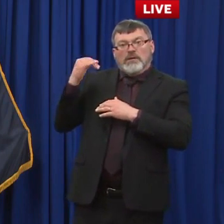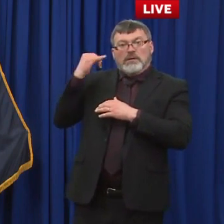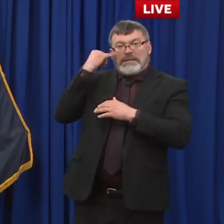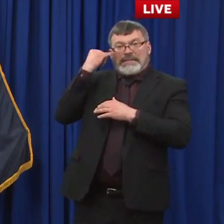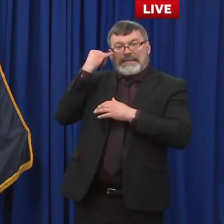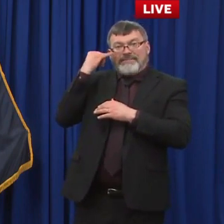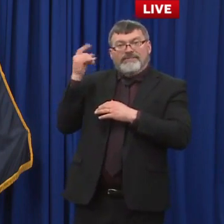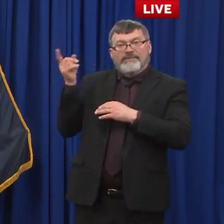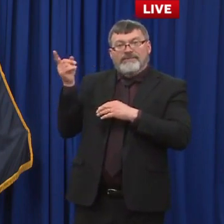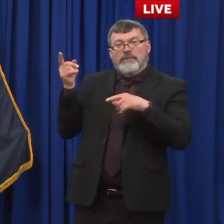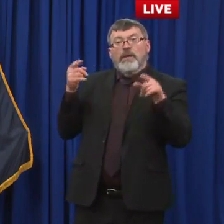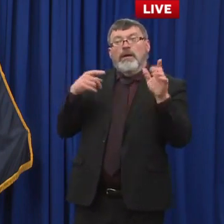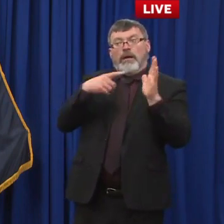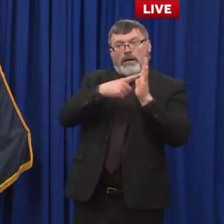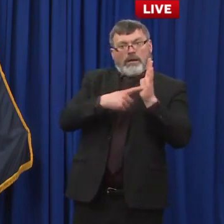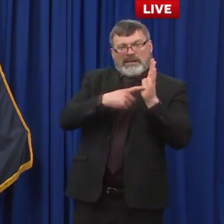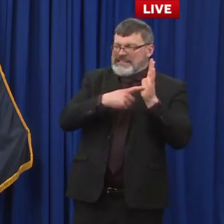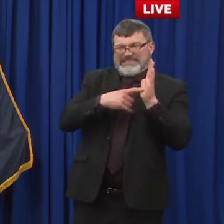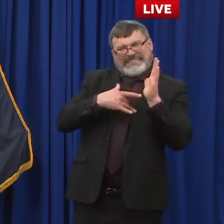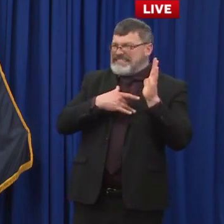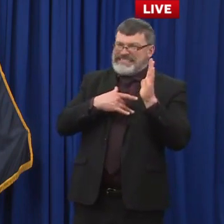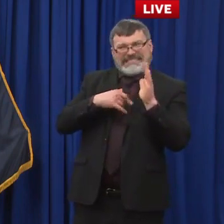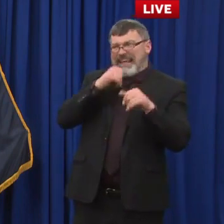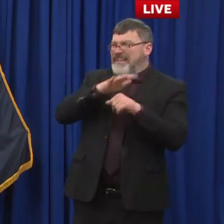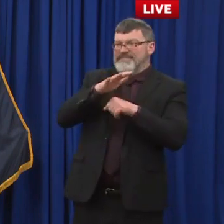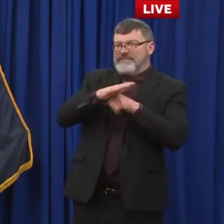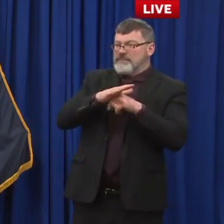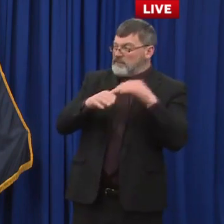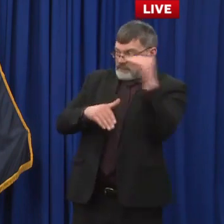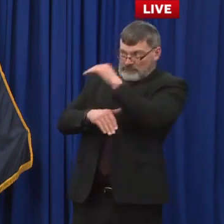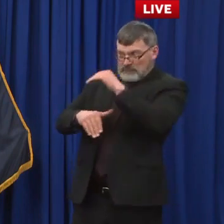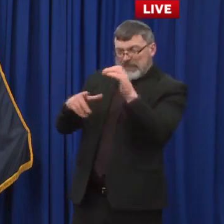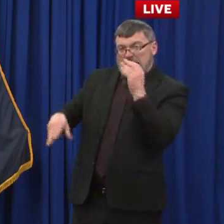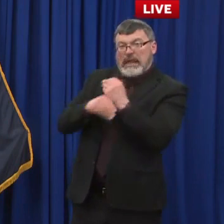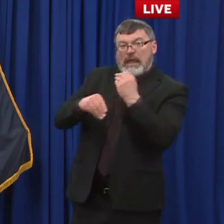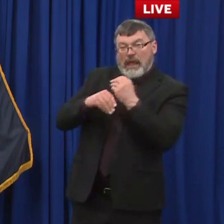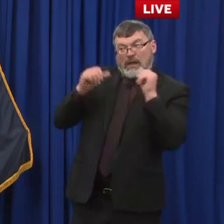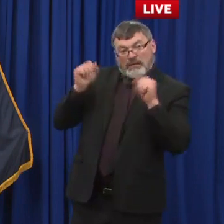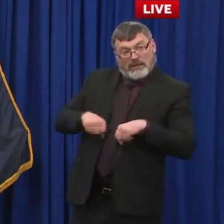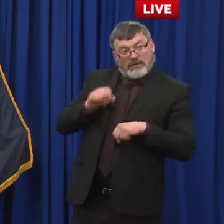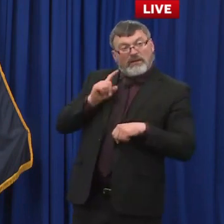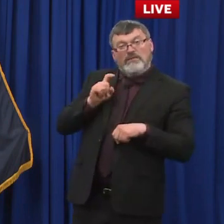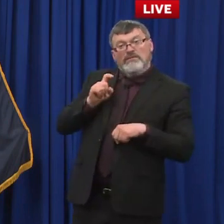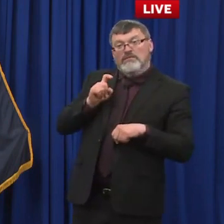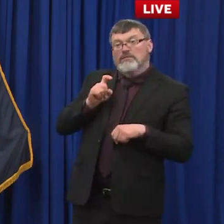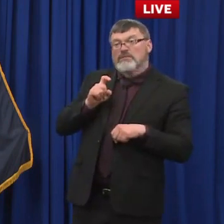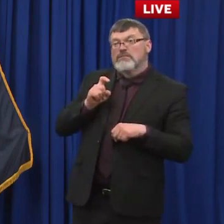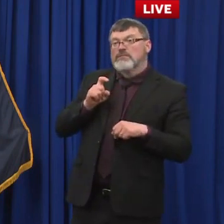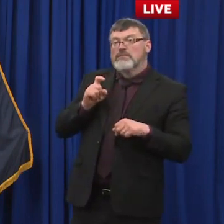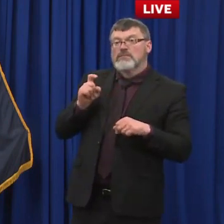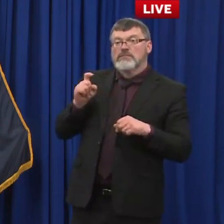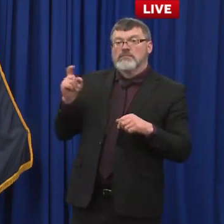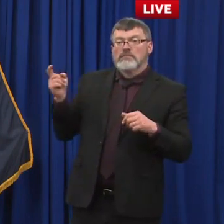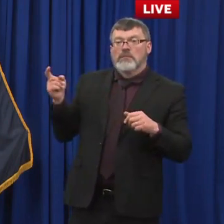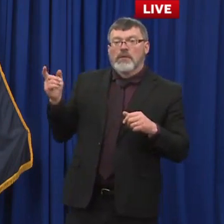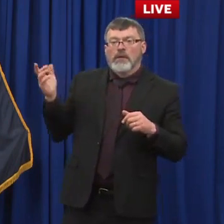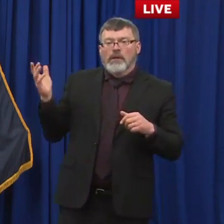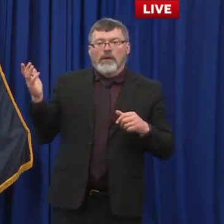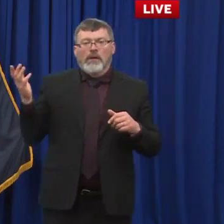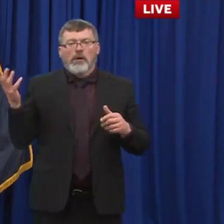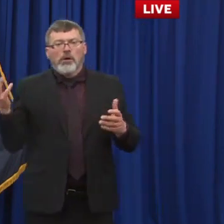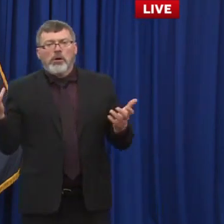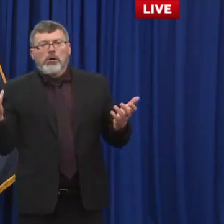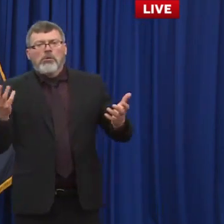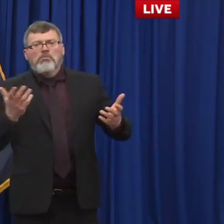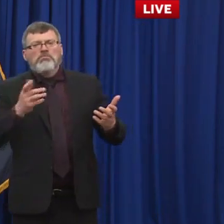by beyond I just want to be clear like more restrictive. restrictions, less capacity and then you say it's okay to have or? An industry could always do that if they